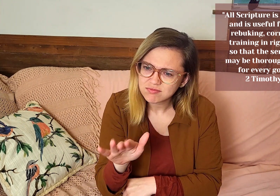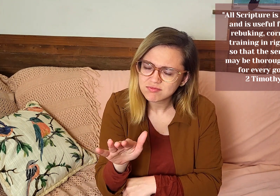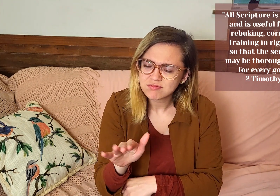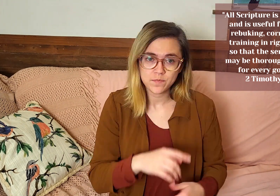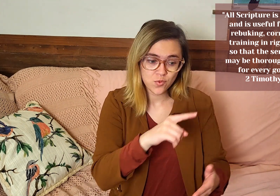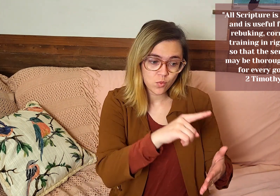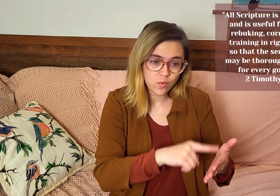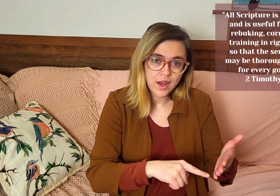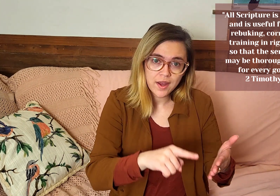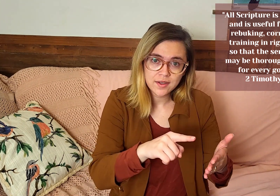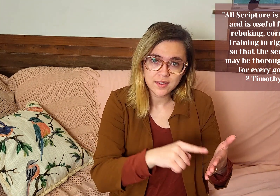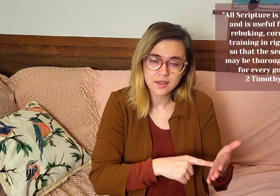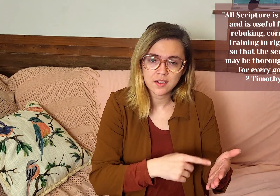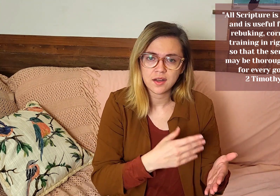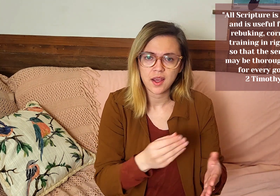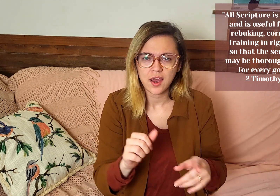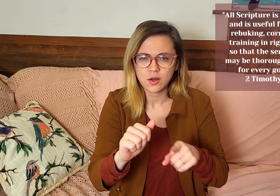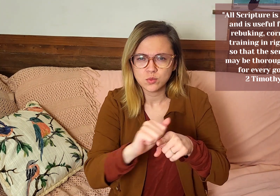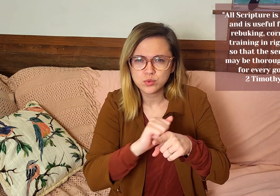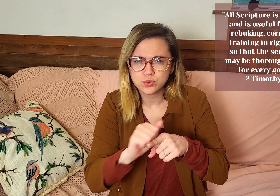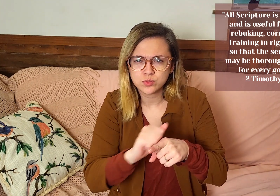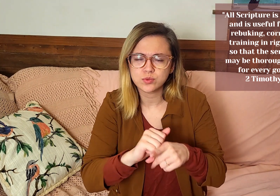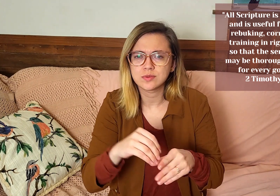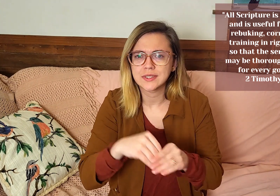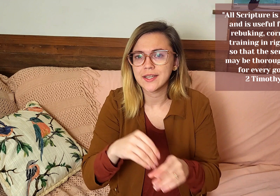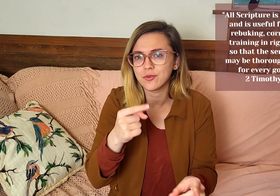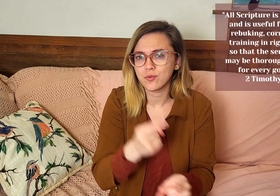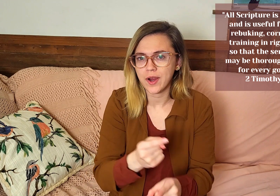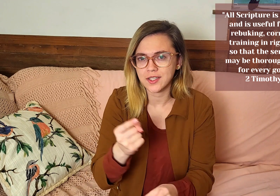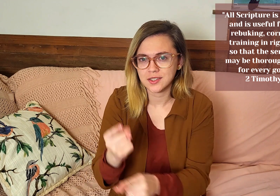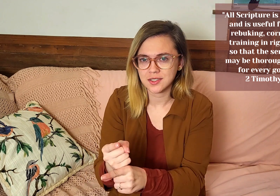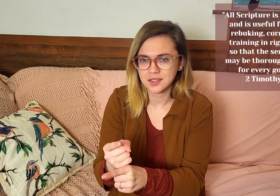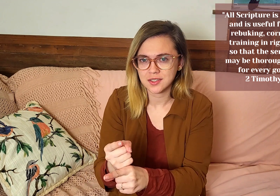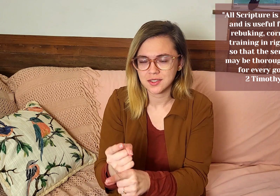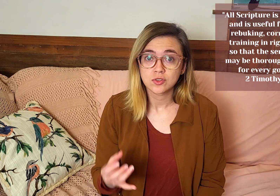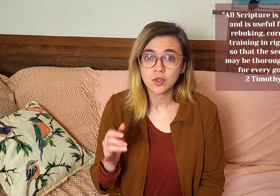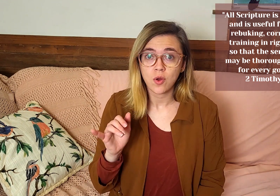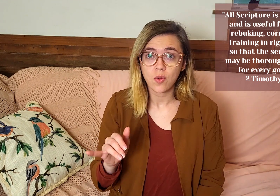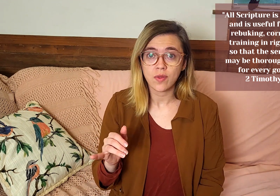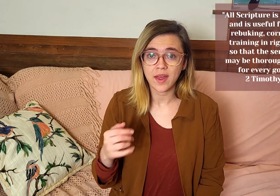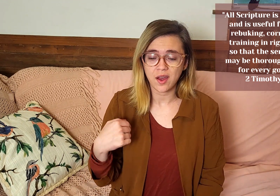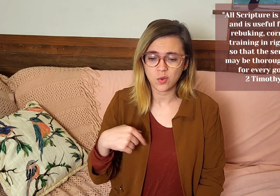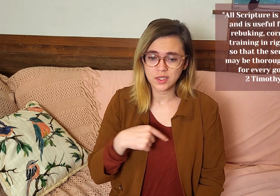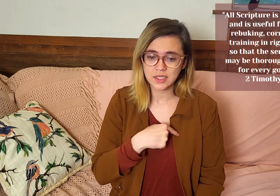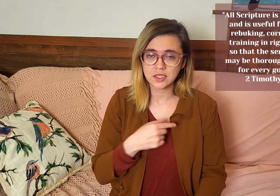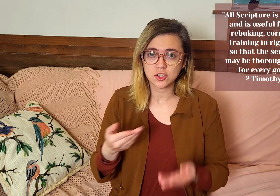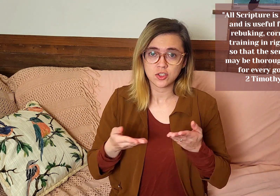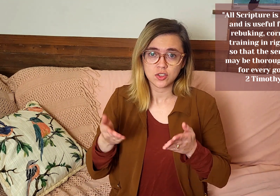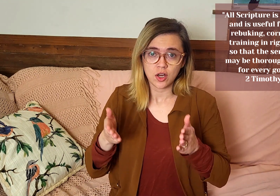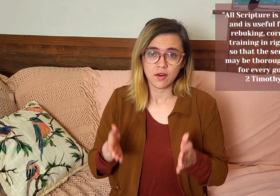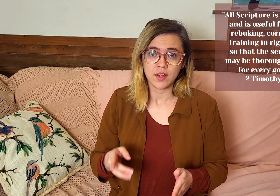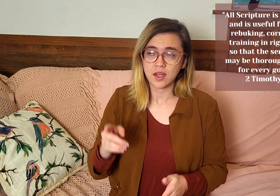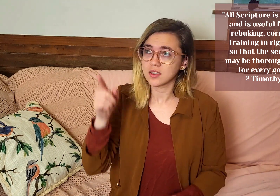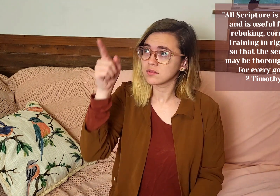righteousness so that the servant of God may be